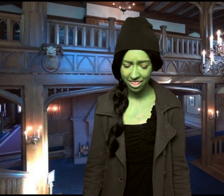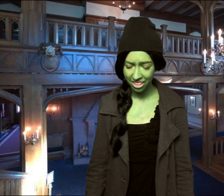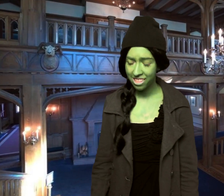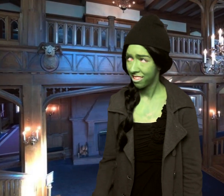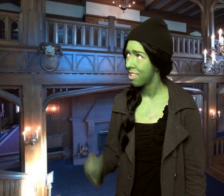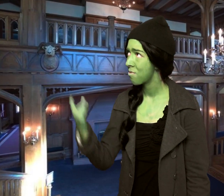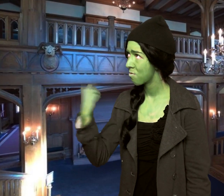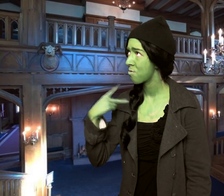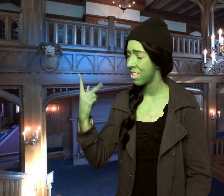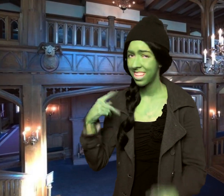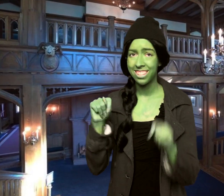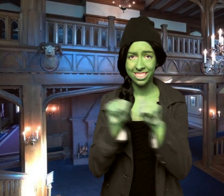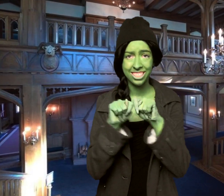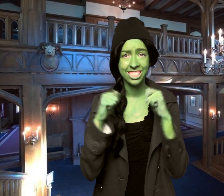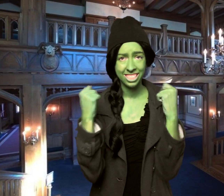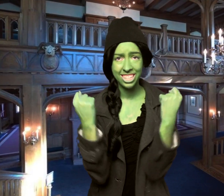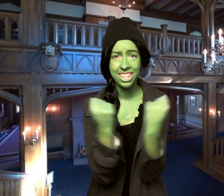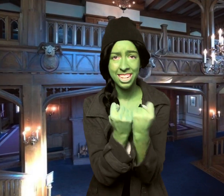Once I'm with the wizard